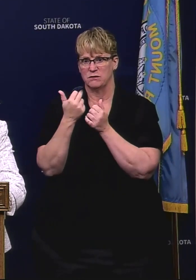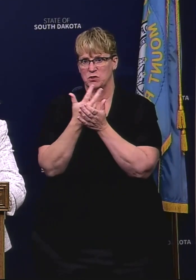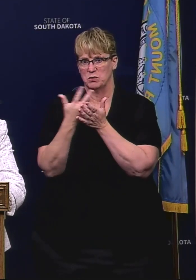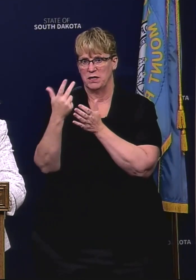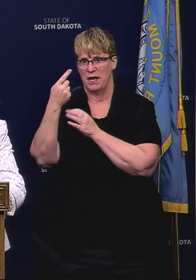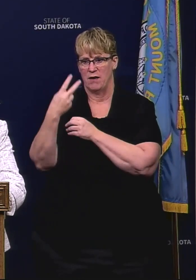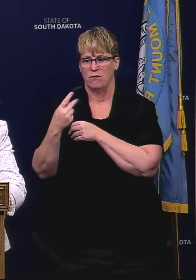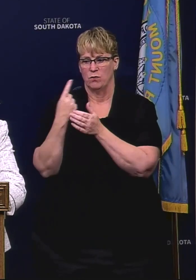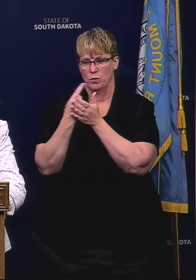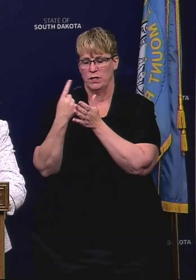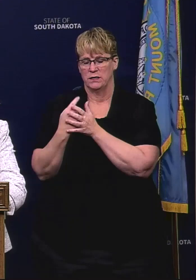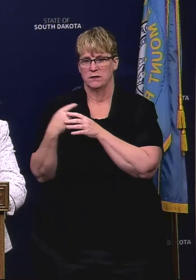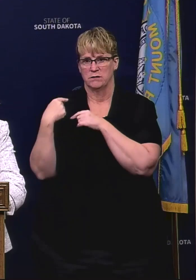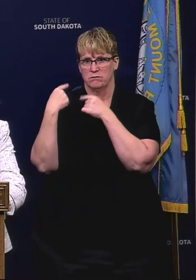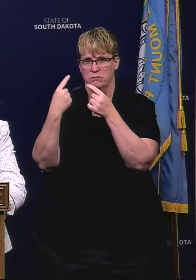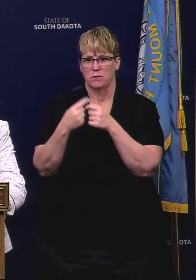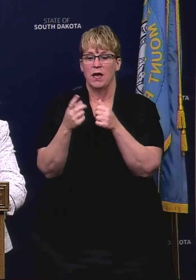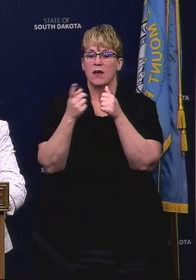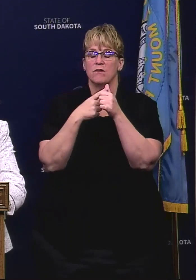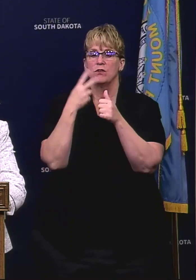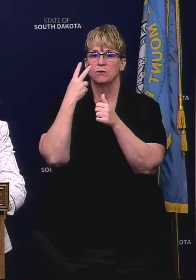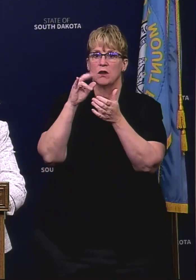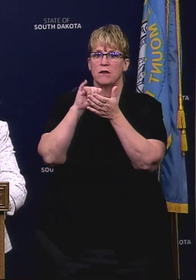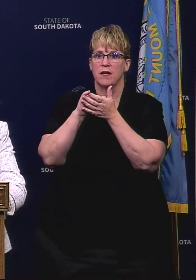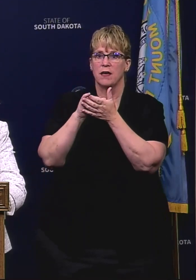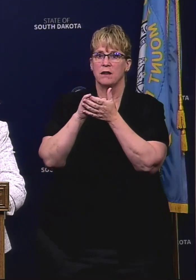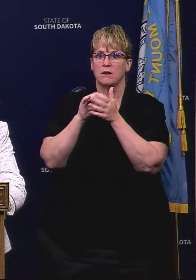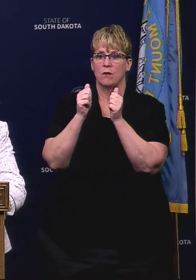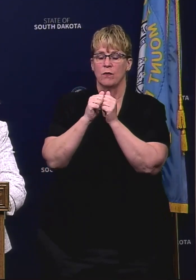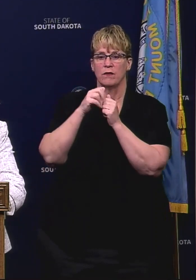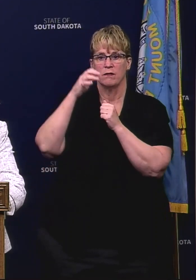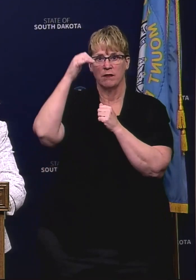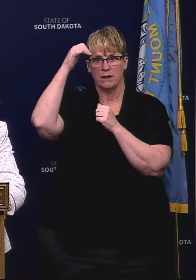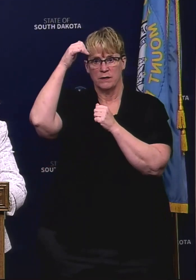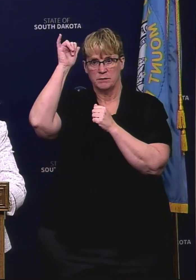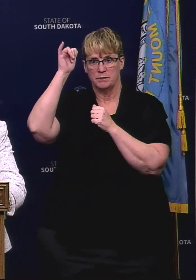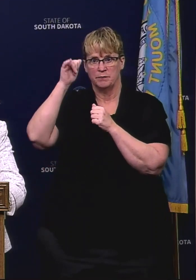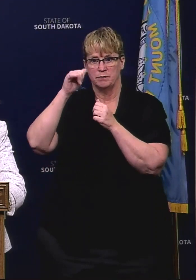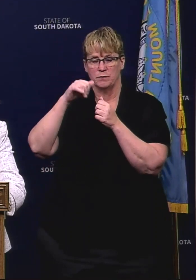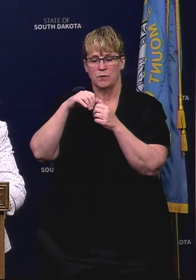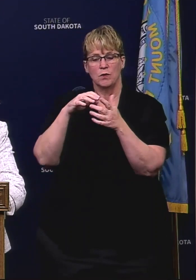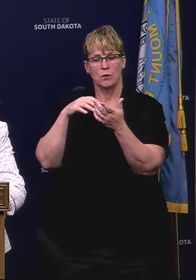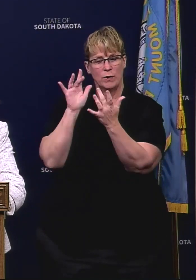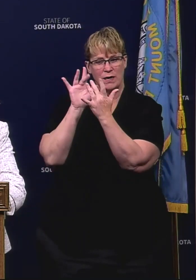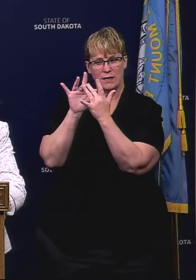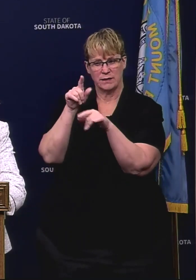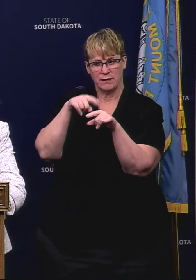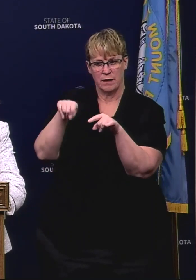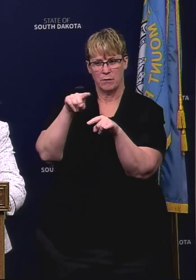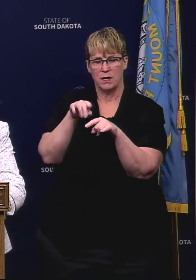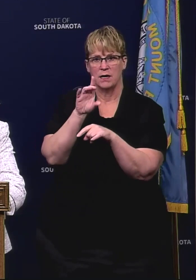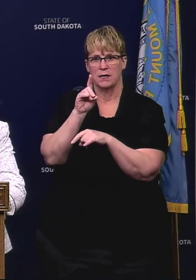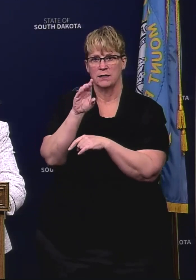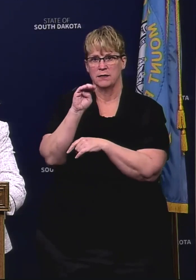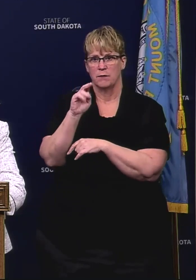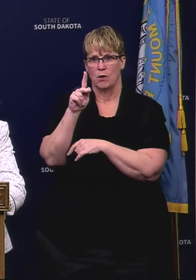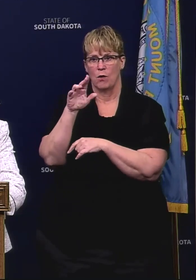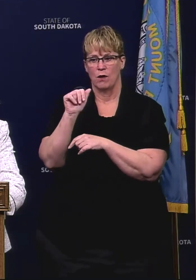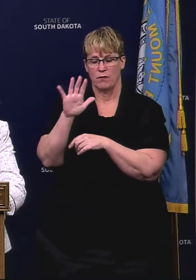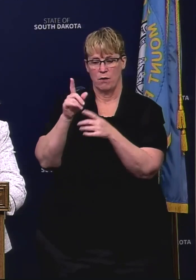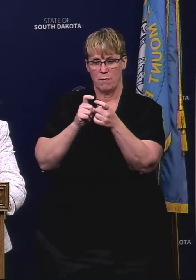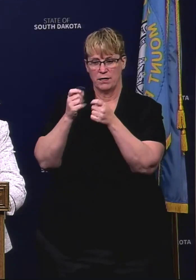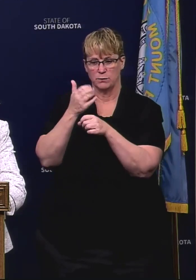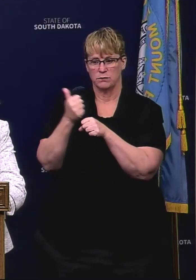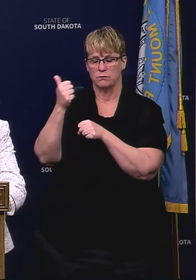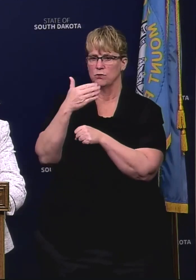weeks. When we first saw cases in this particular with this employer we immediately reached out and the Demkota management has been